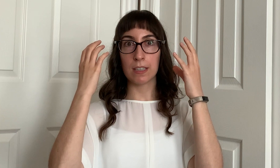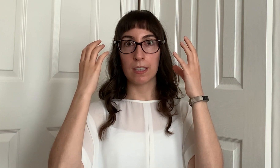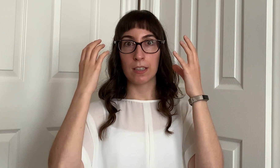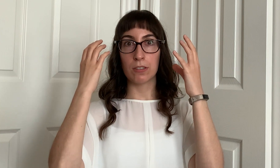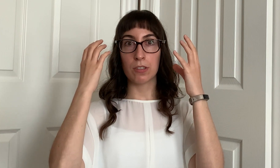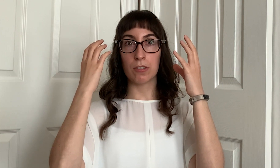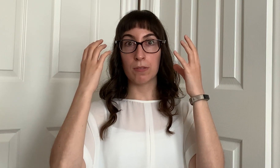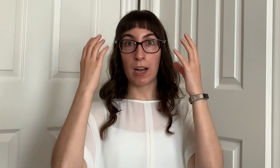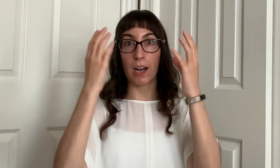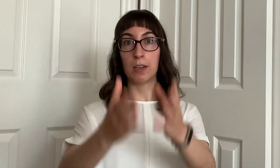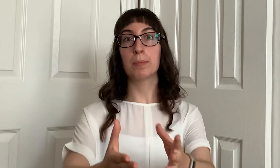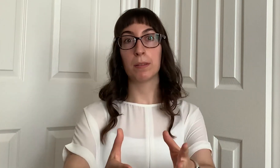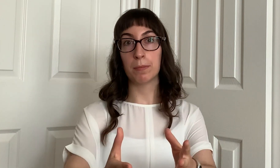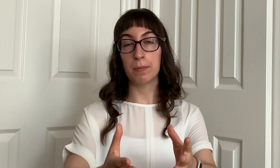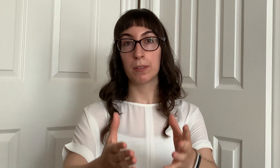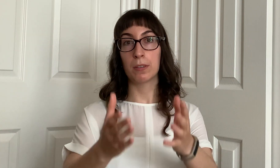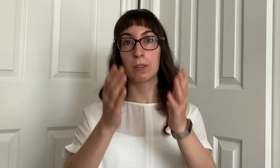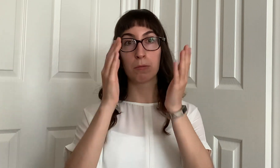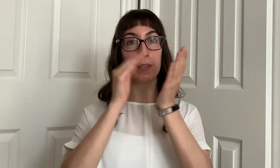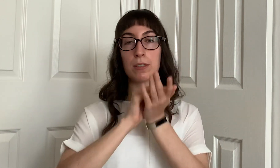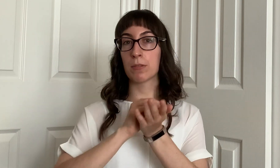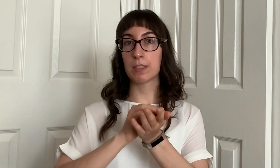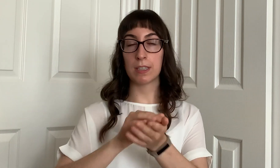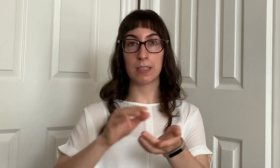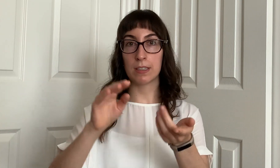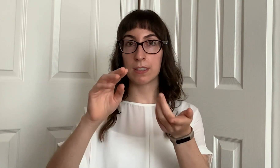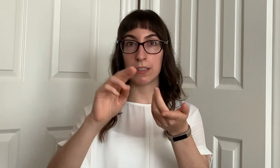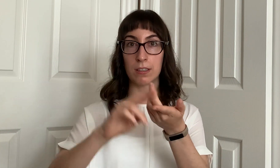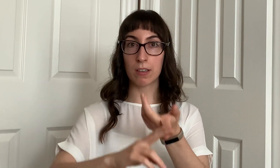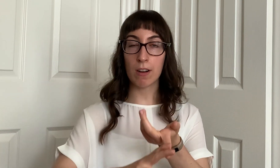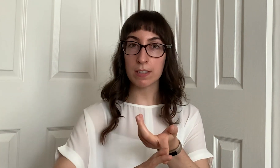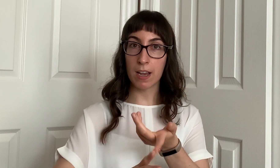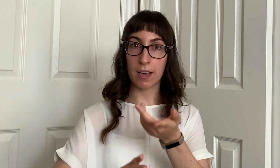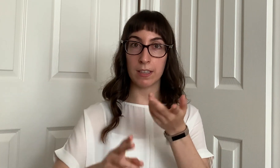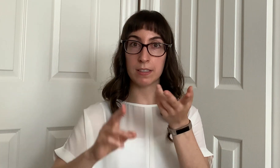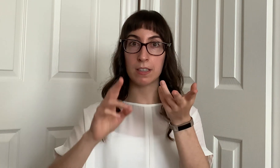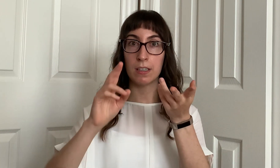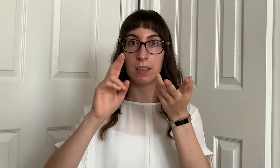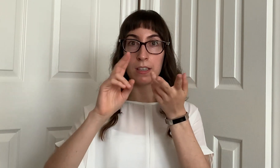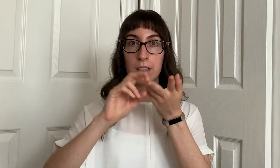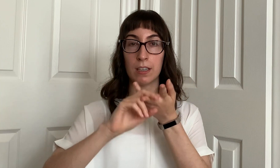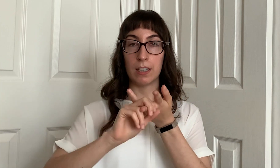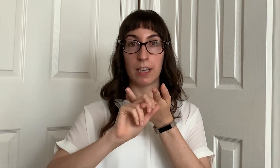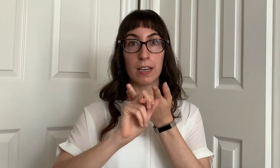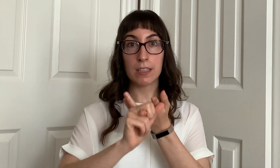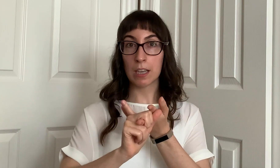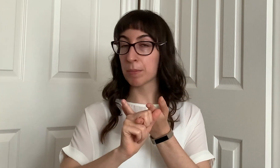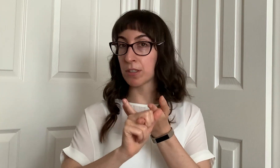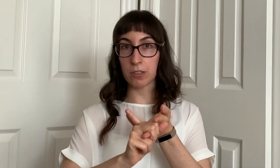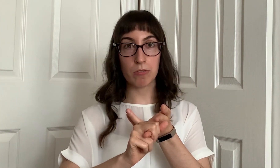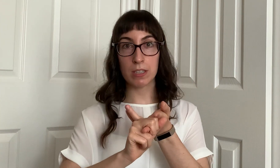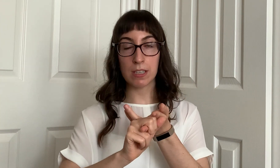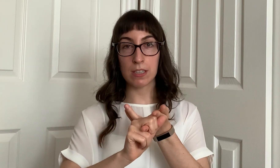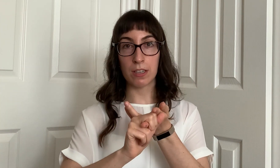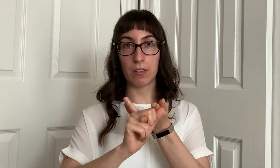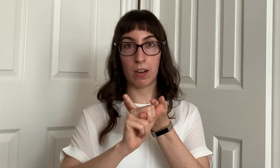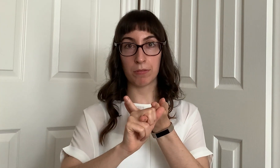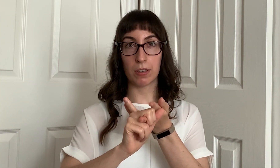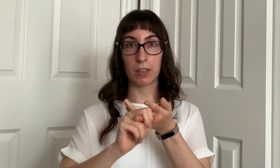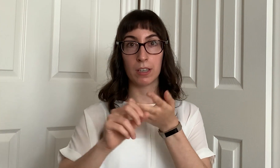to help them resources content any type of services that you'll offer